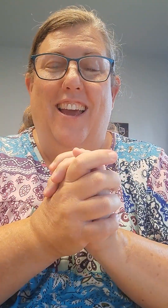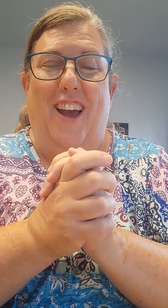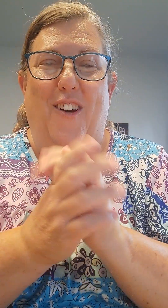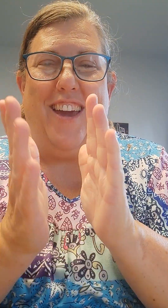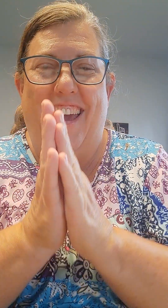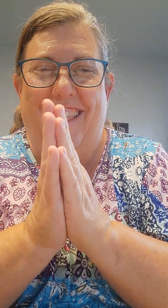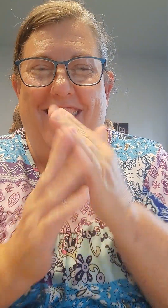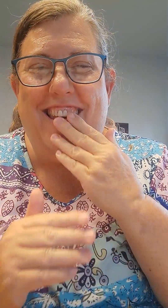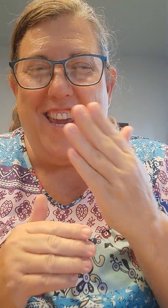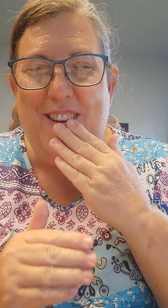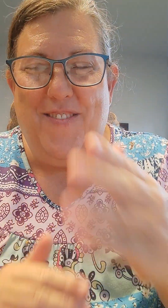Okay. Thank you.